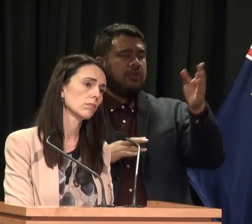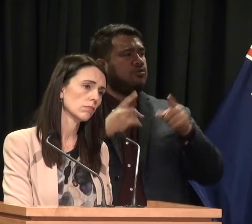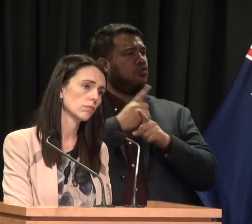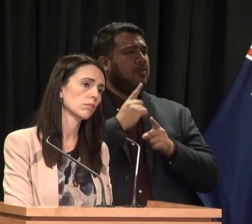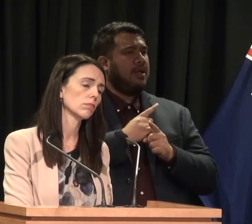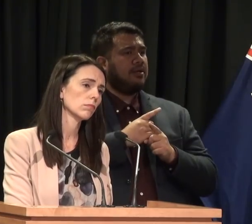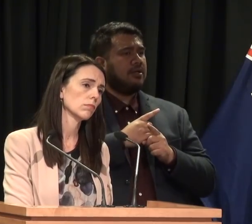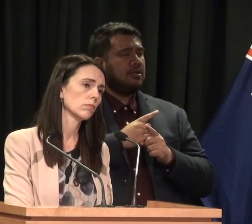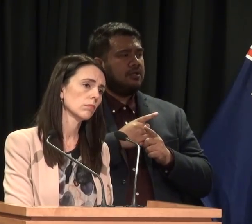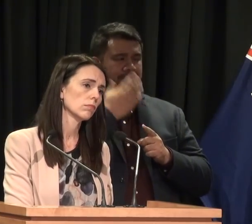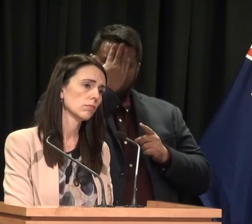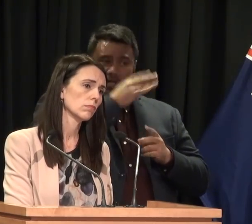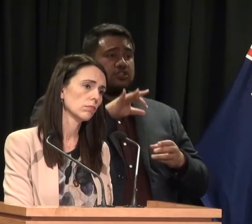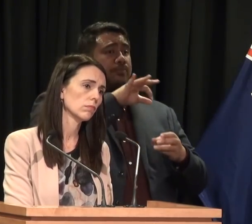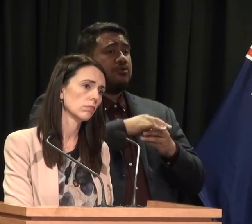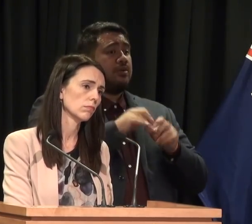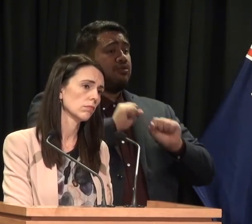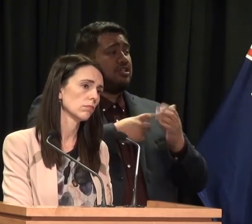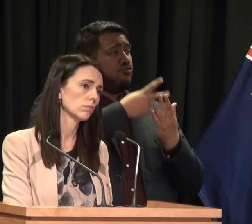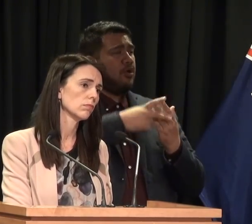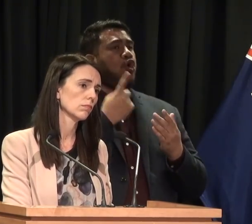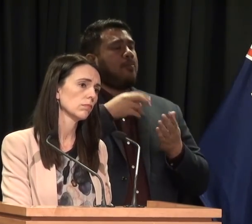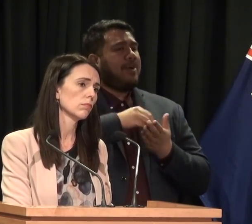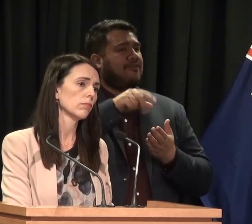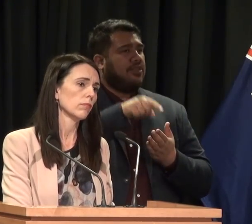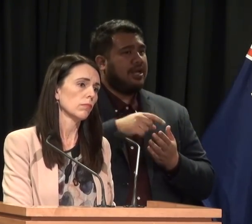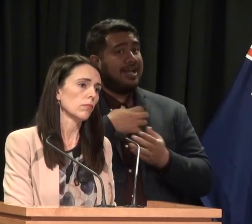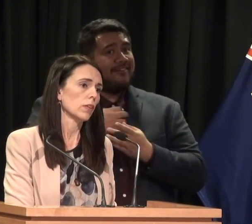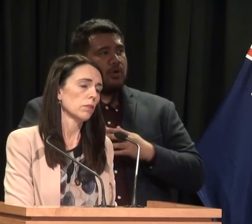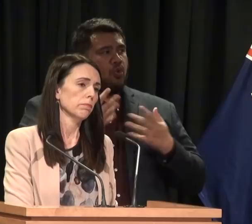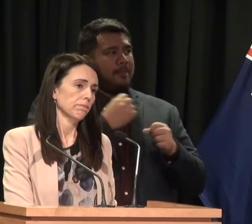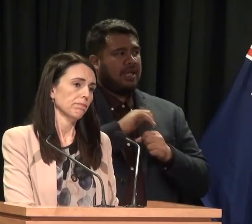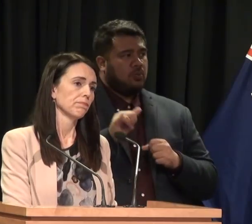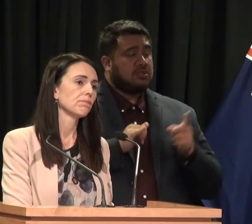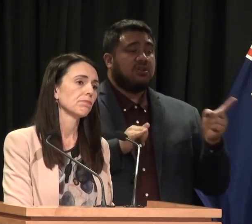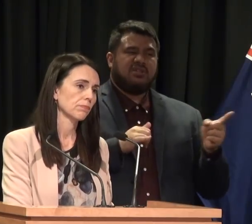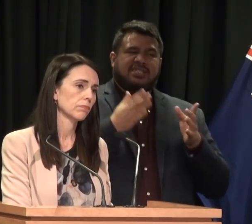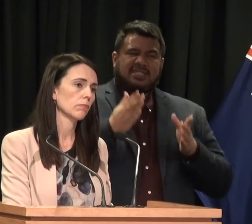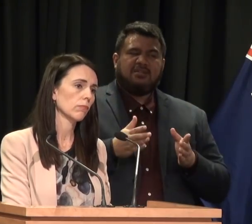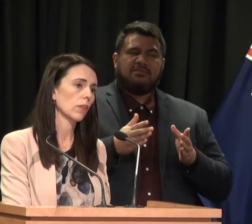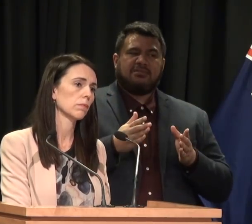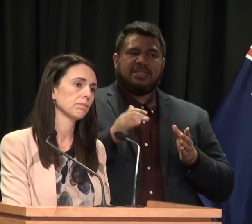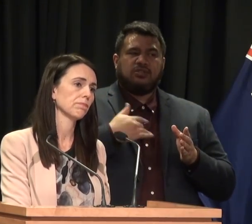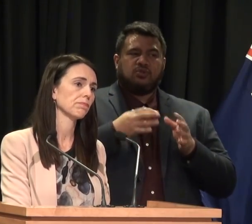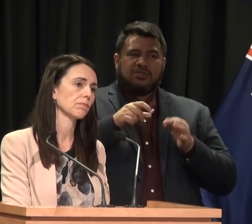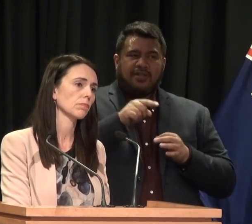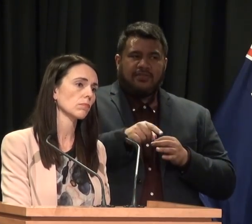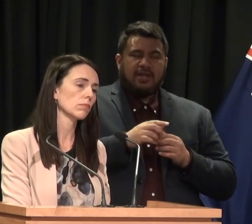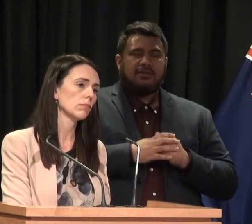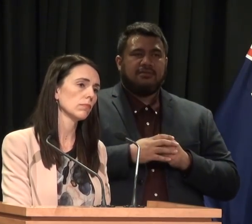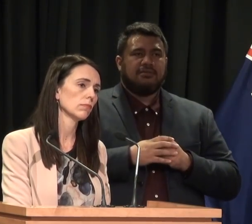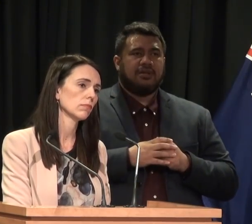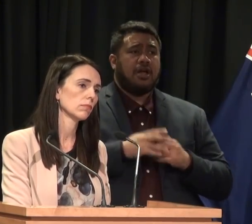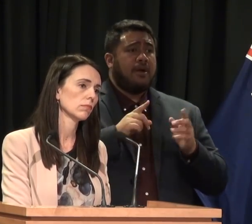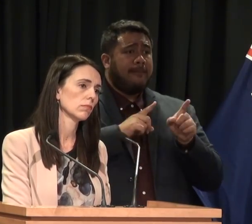The deposit protection regime, who pays for that, whether it be the government or the banks? So that's still to be decided and that's the part of the scheme we're now designing. Most of these